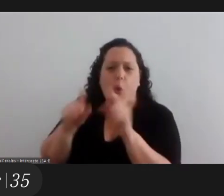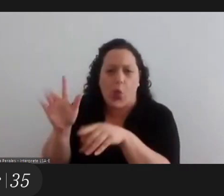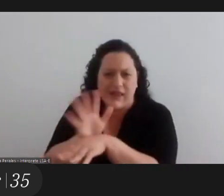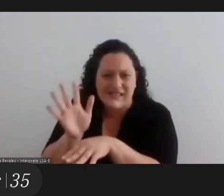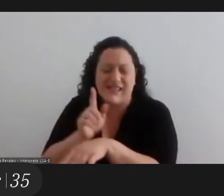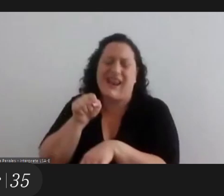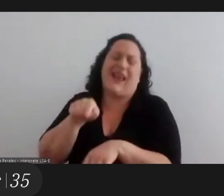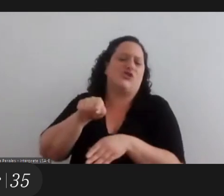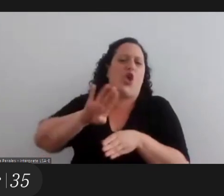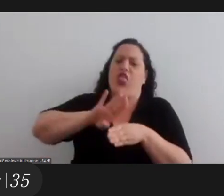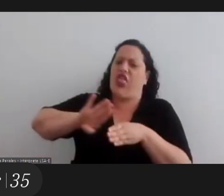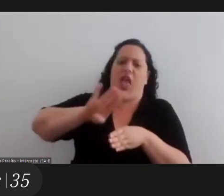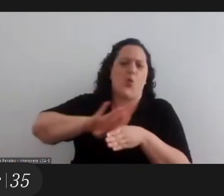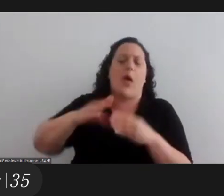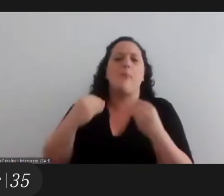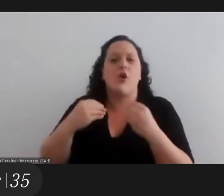in universities